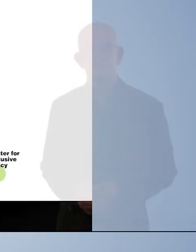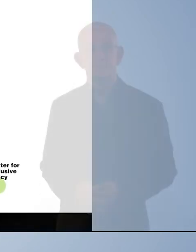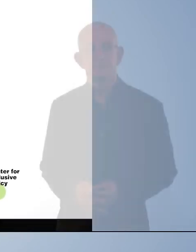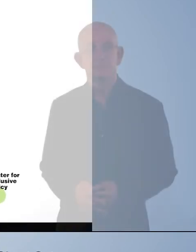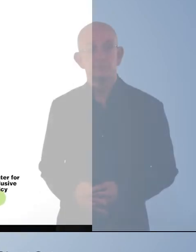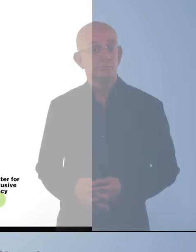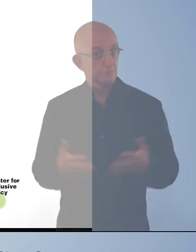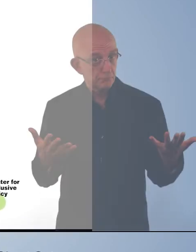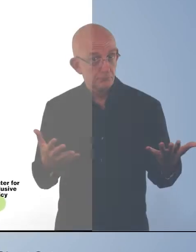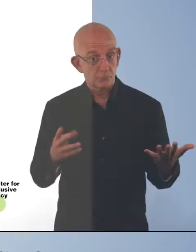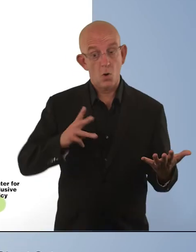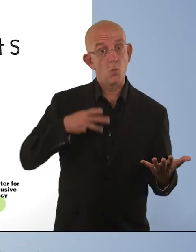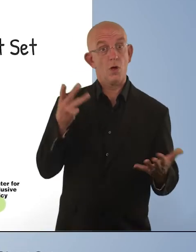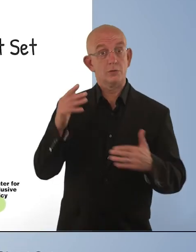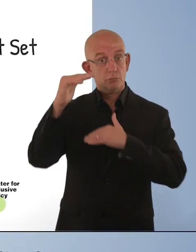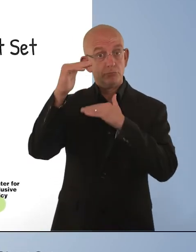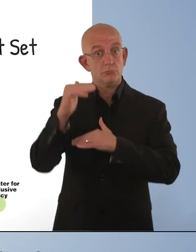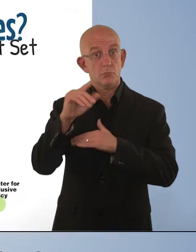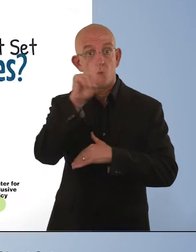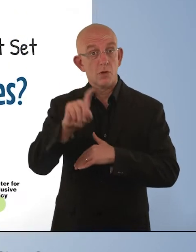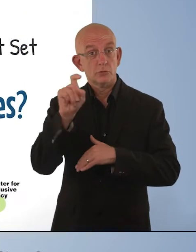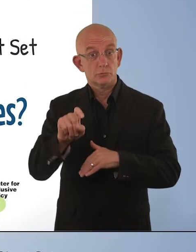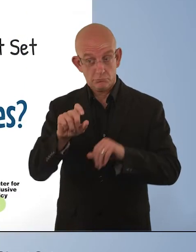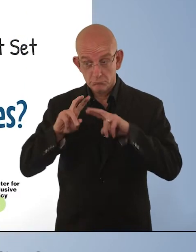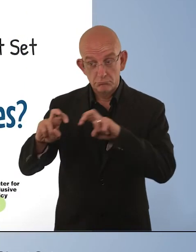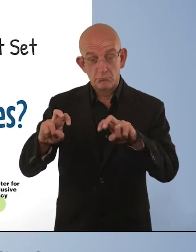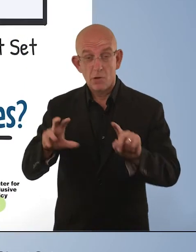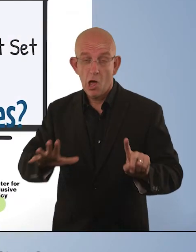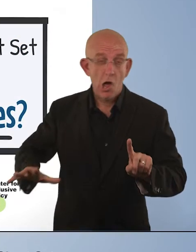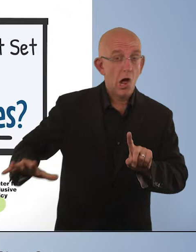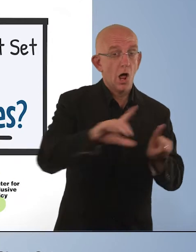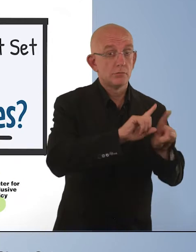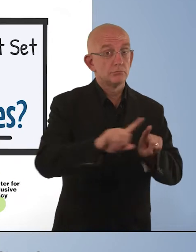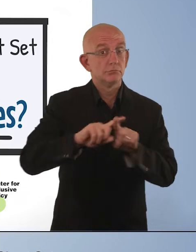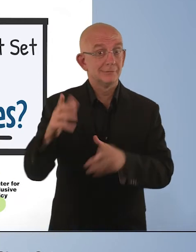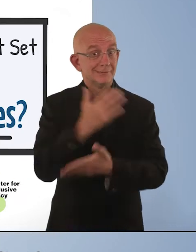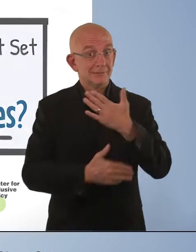Does the Washington Group Short Set identify all people with disabilities?